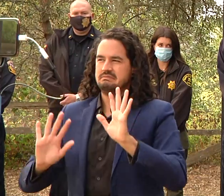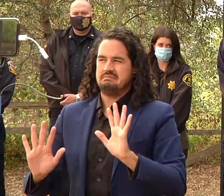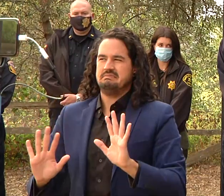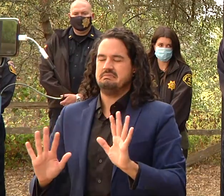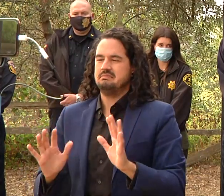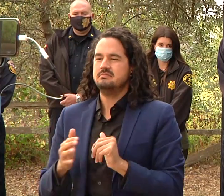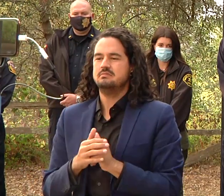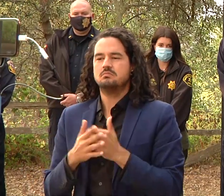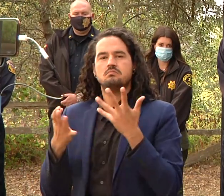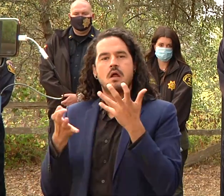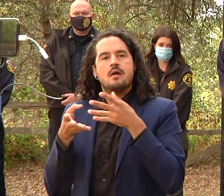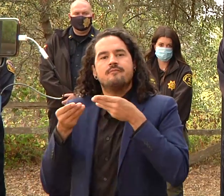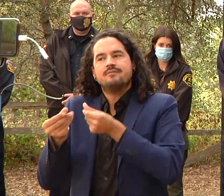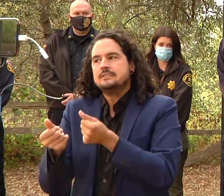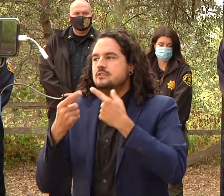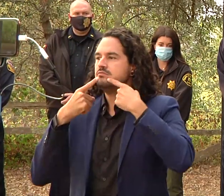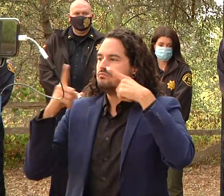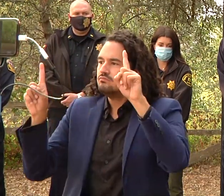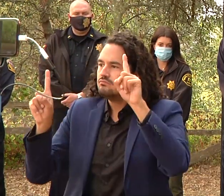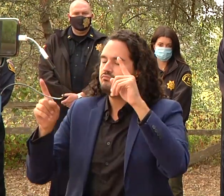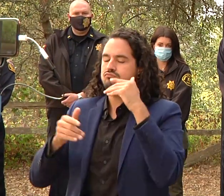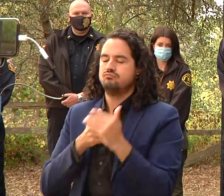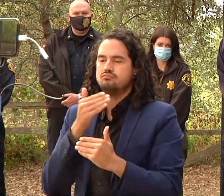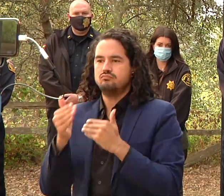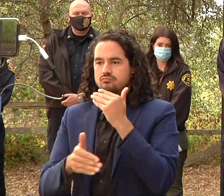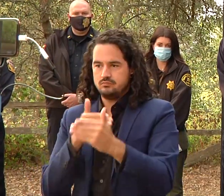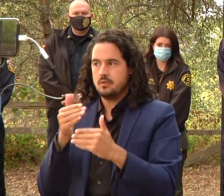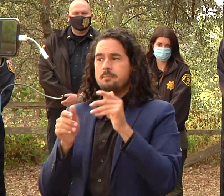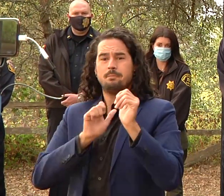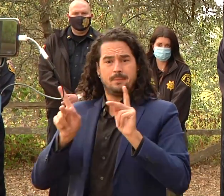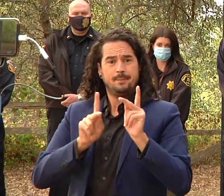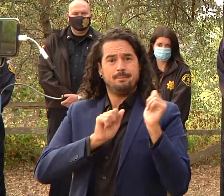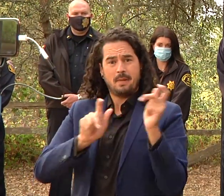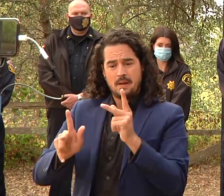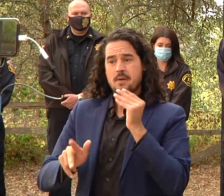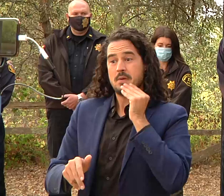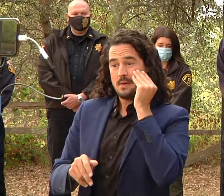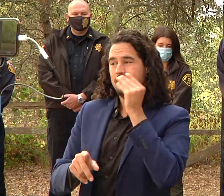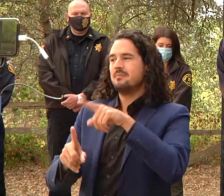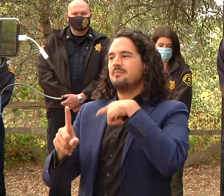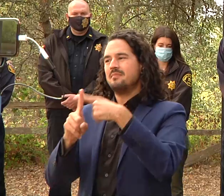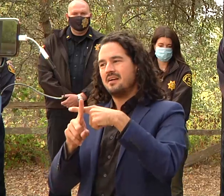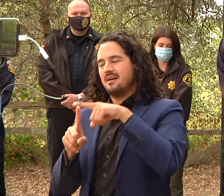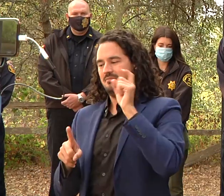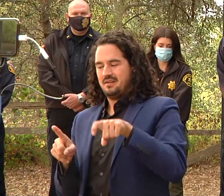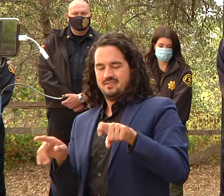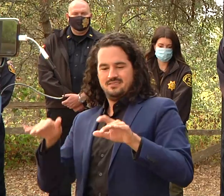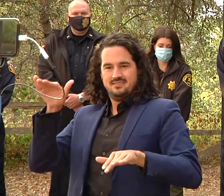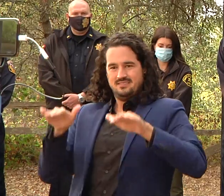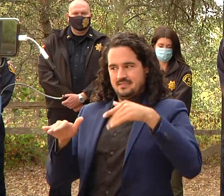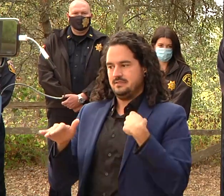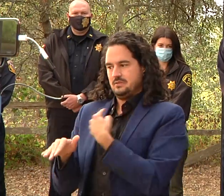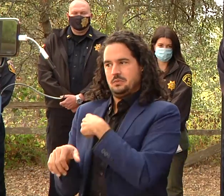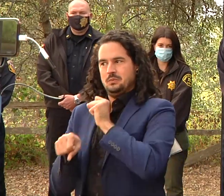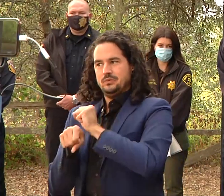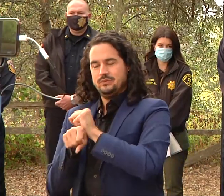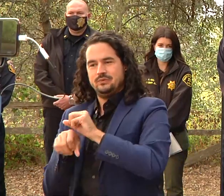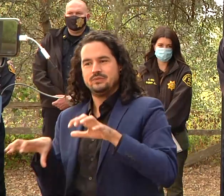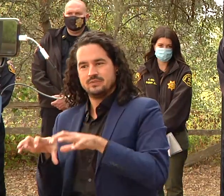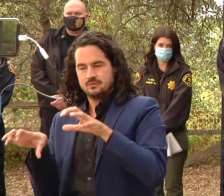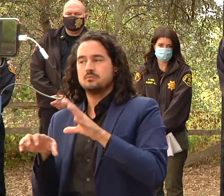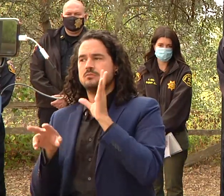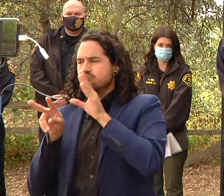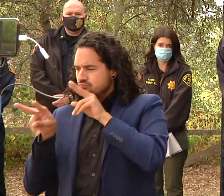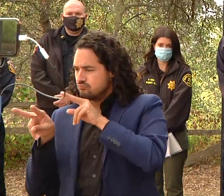population to get back home and get their lives back to normal so uh it is on our radar we are working towards it and it is something that you will probably see in the near